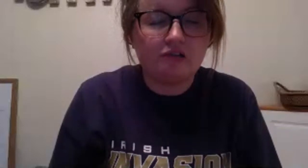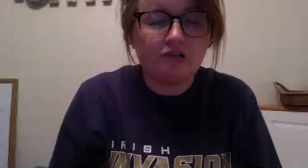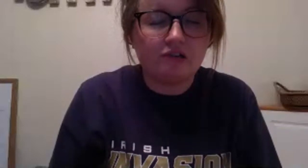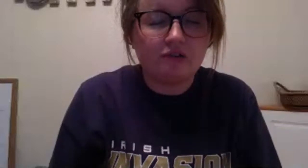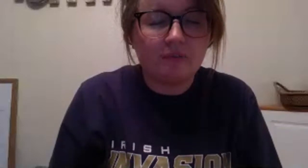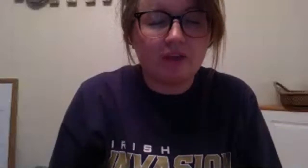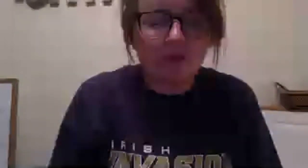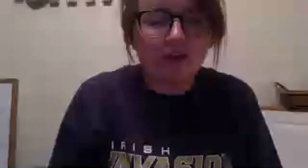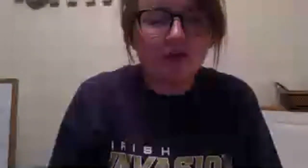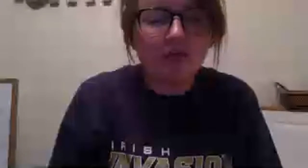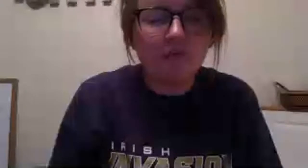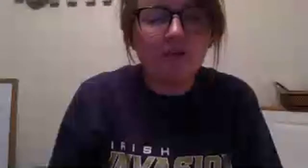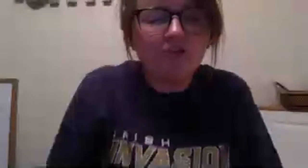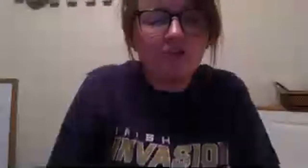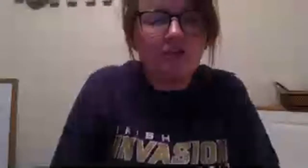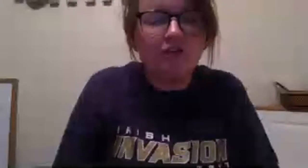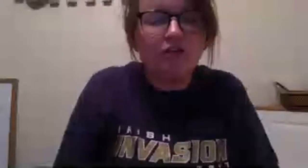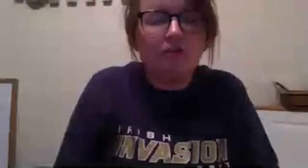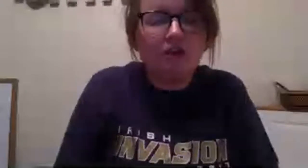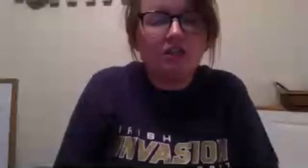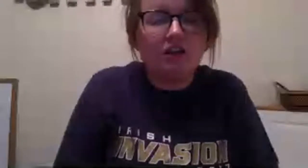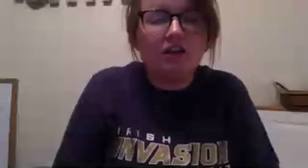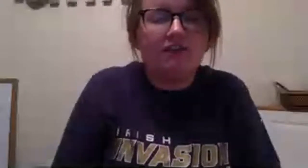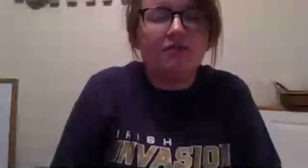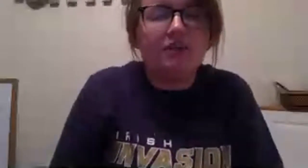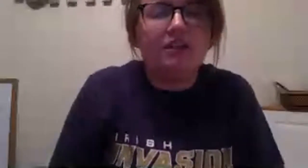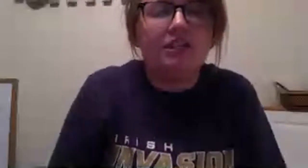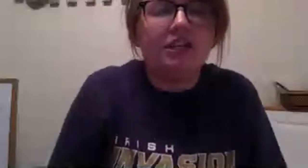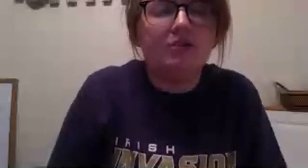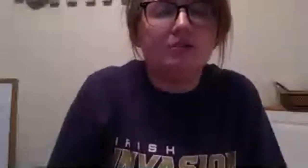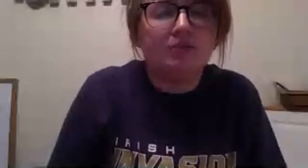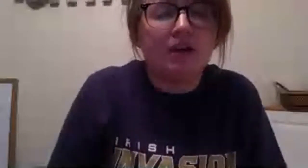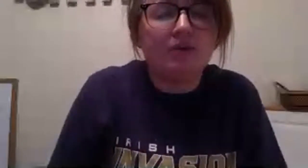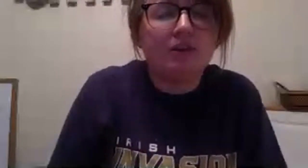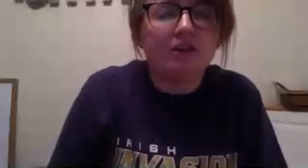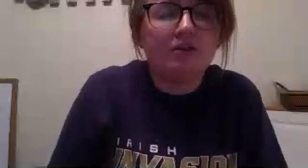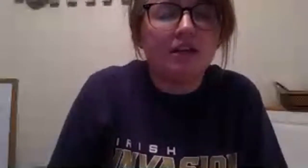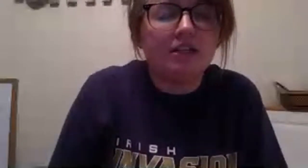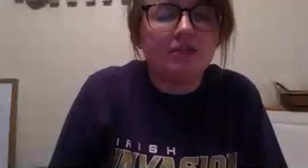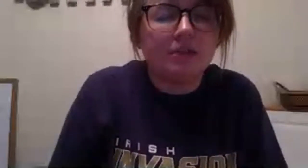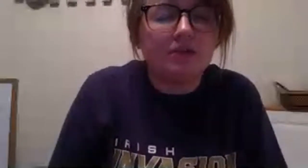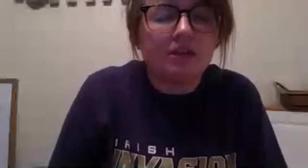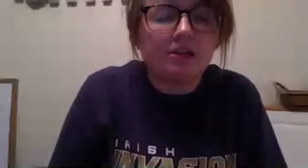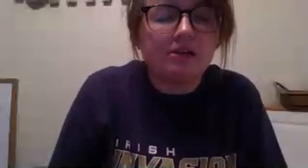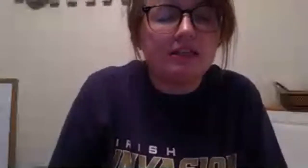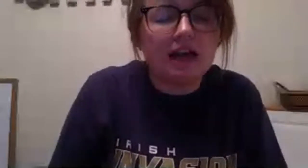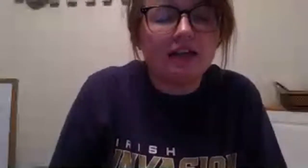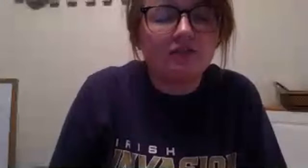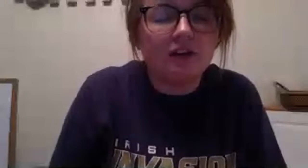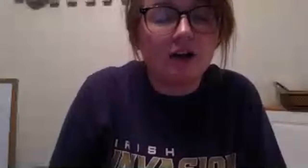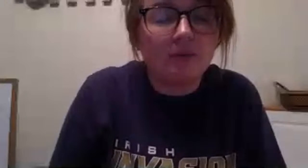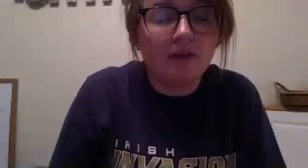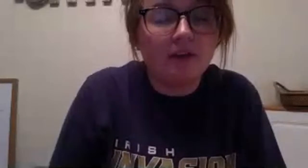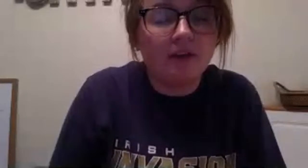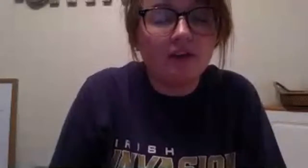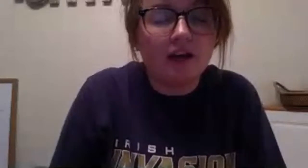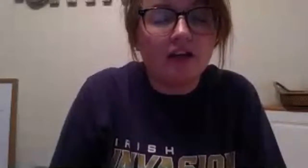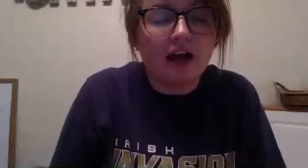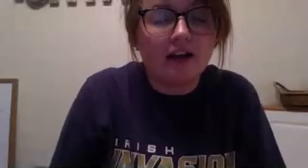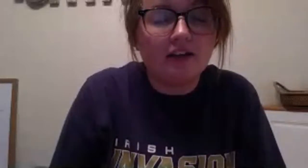i pray that when we're in the most difficult parts of our life that we continue to pray with you and to speak with you and to ask for help and guidance and